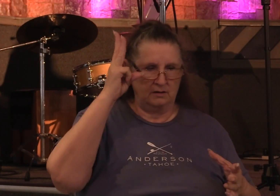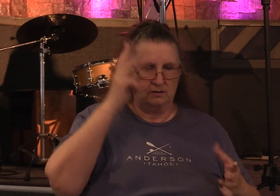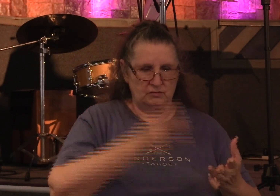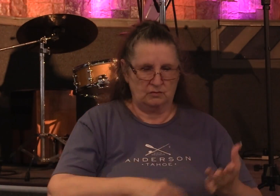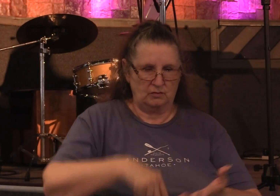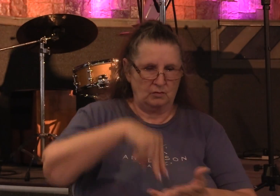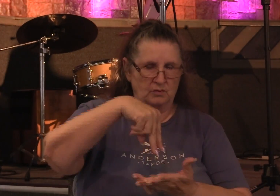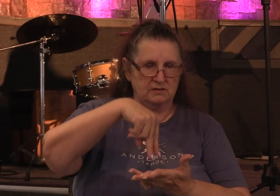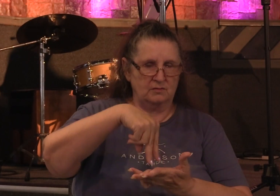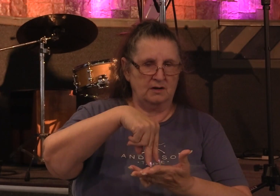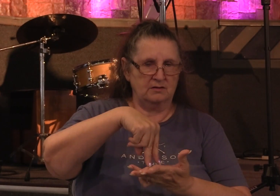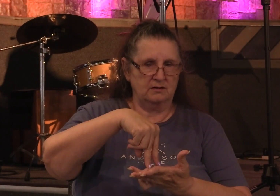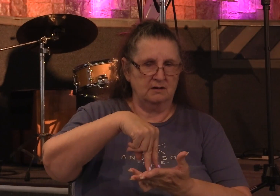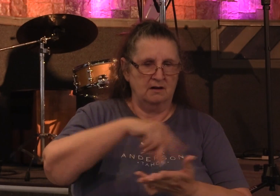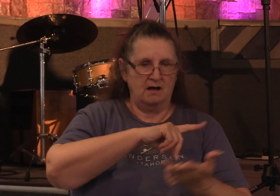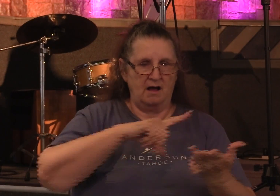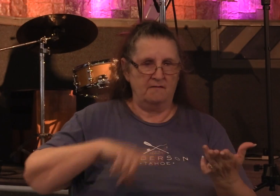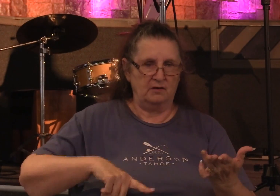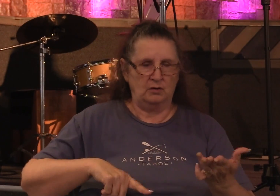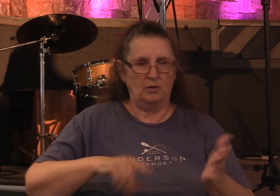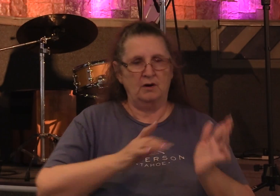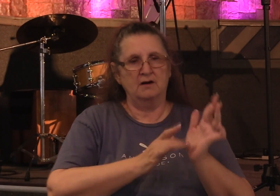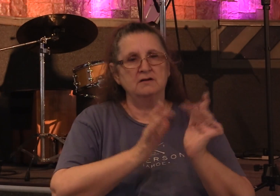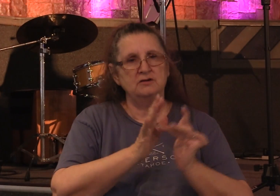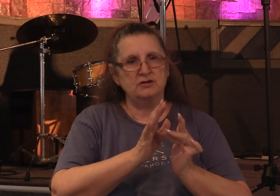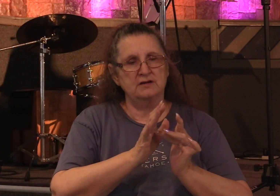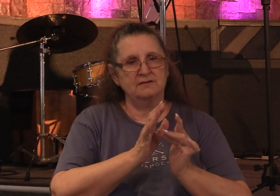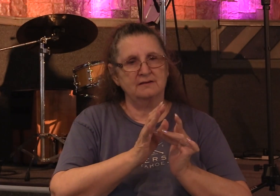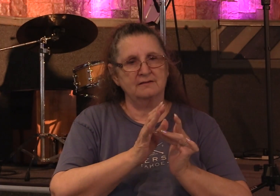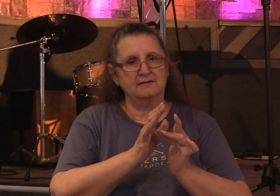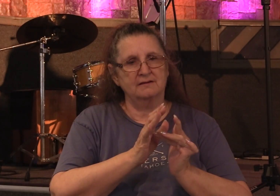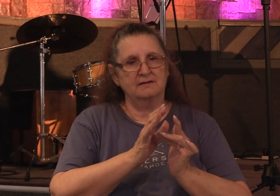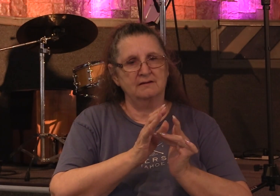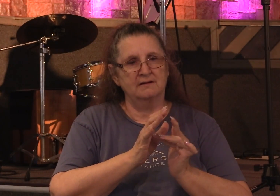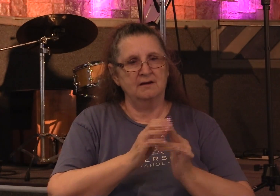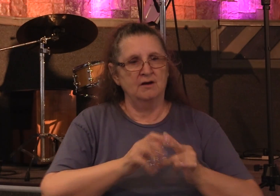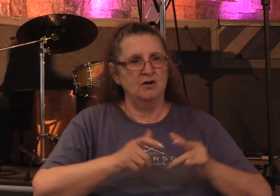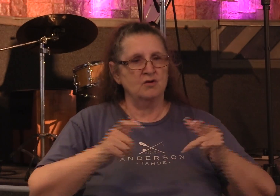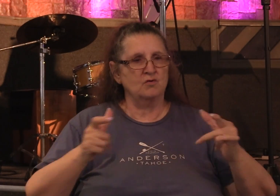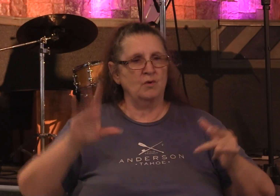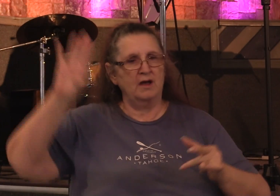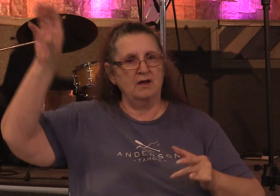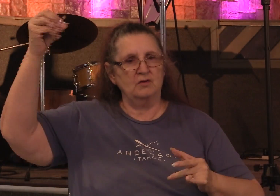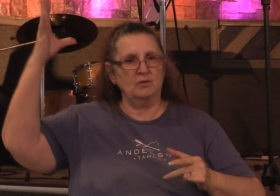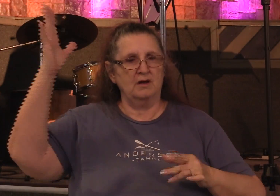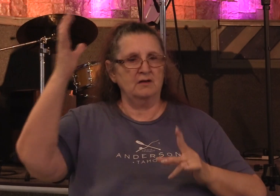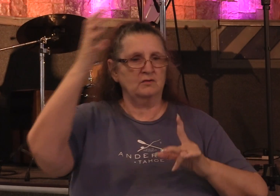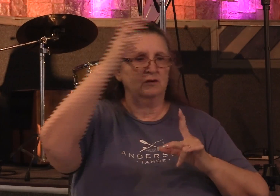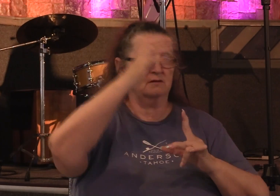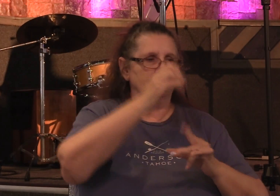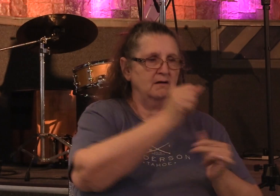of the Lord Jesus and great grace was upon them all. I love that.